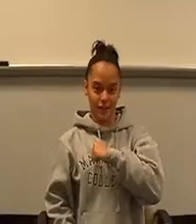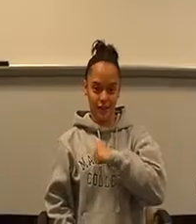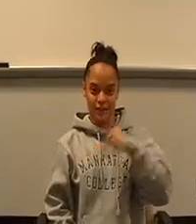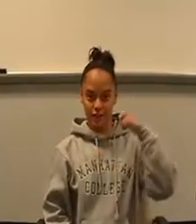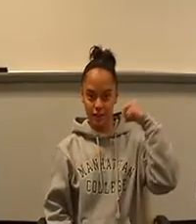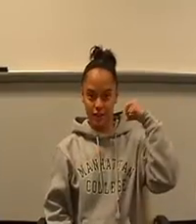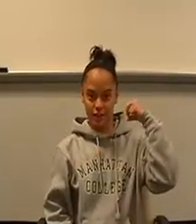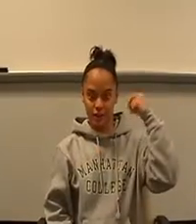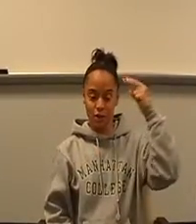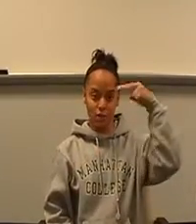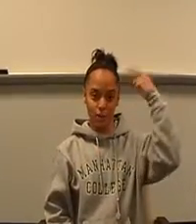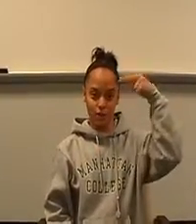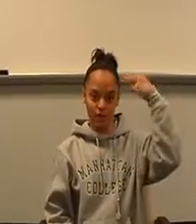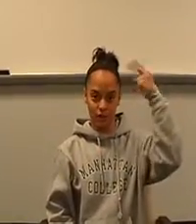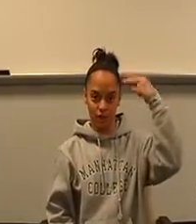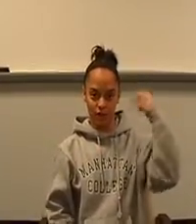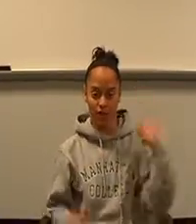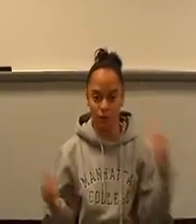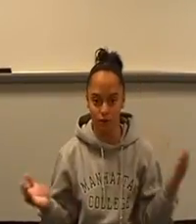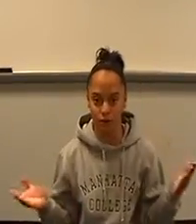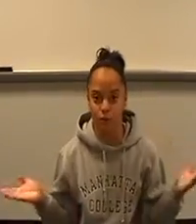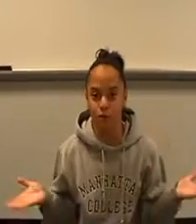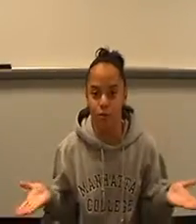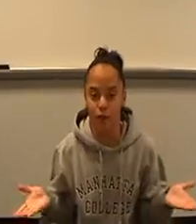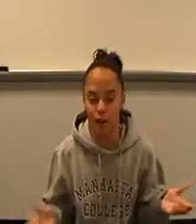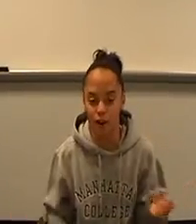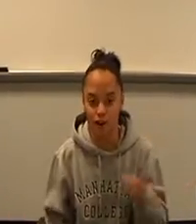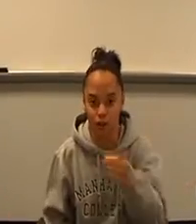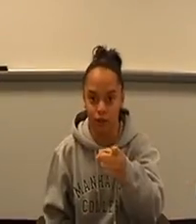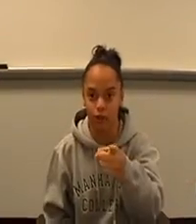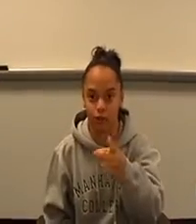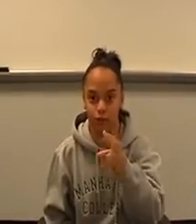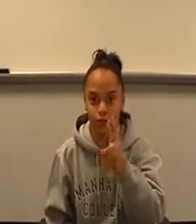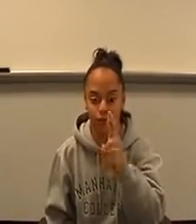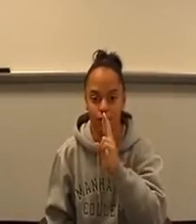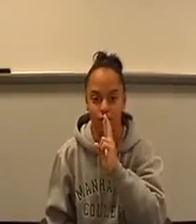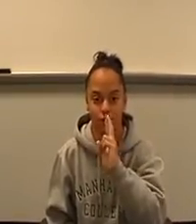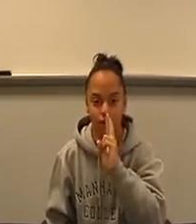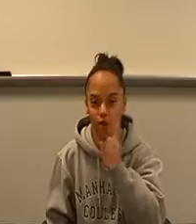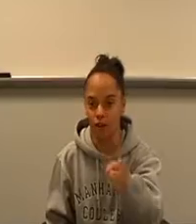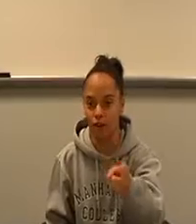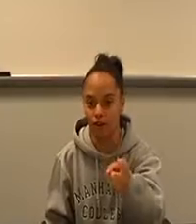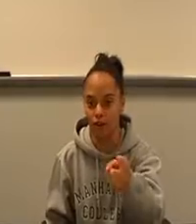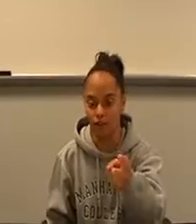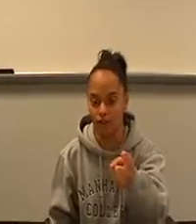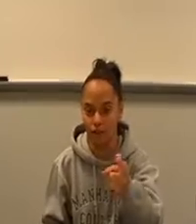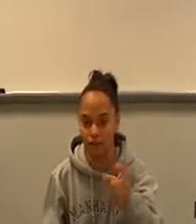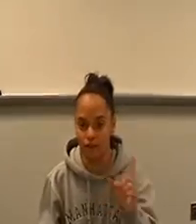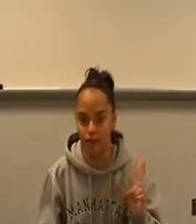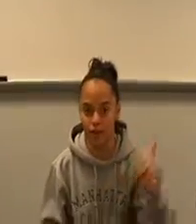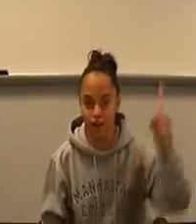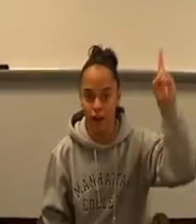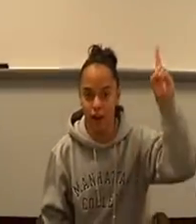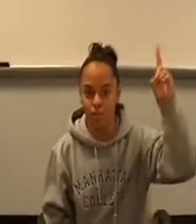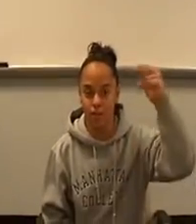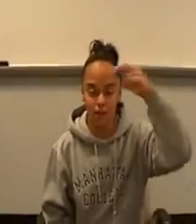wonder where you are up